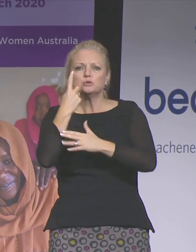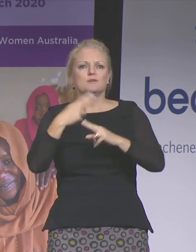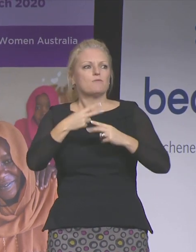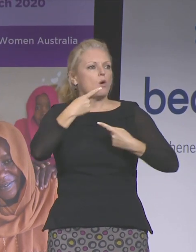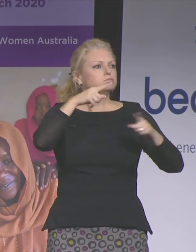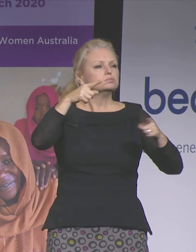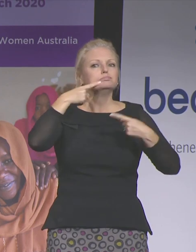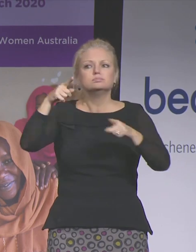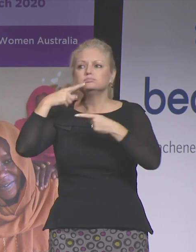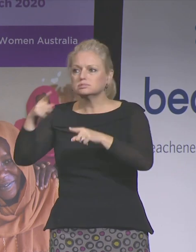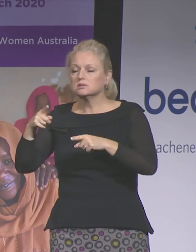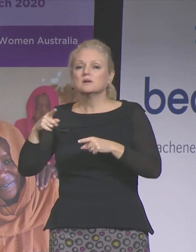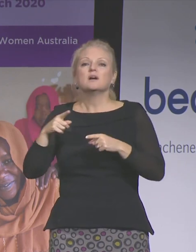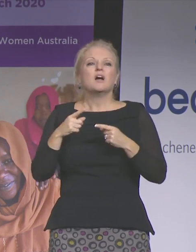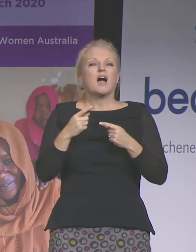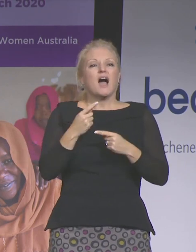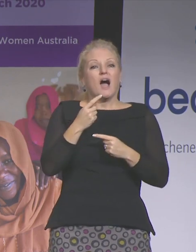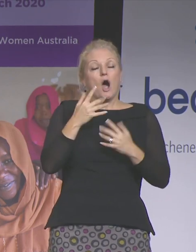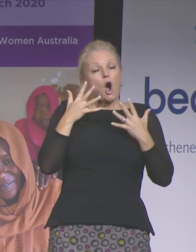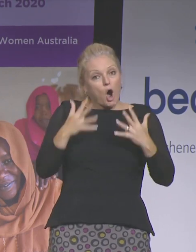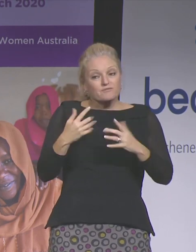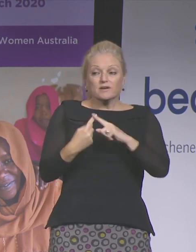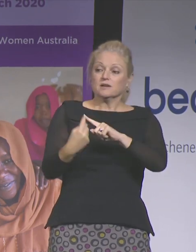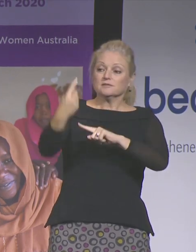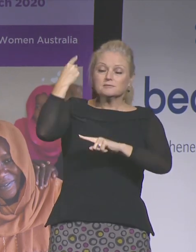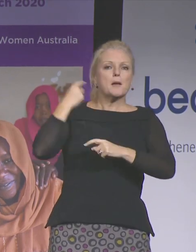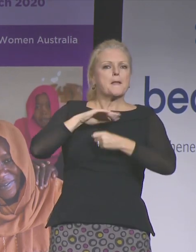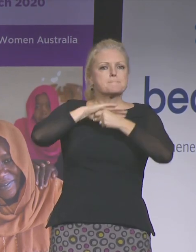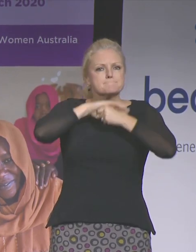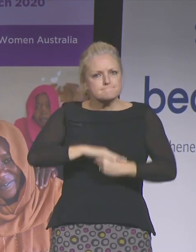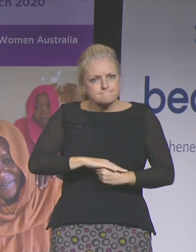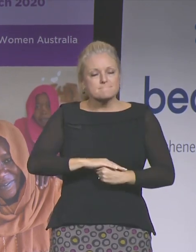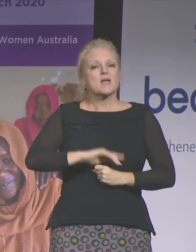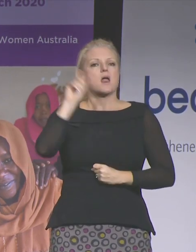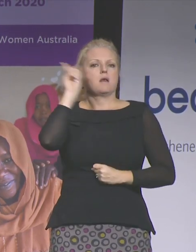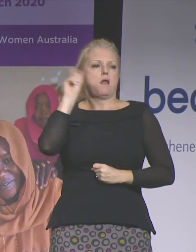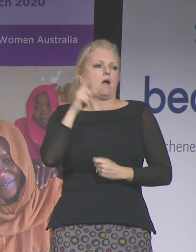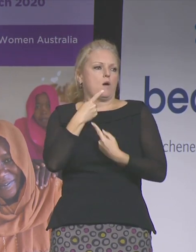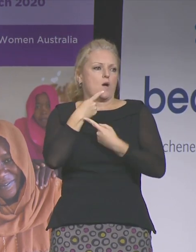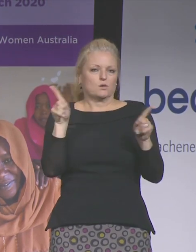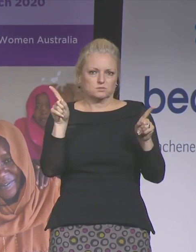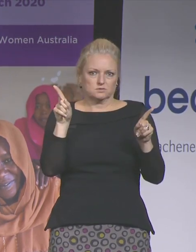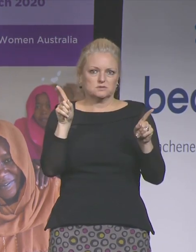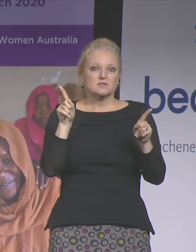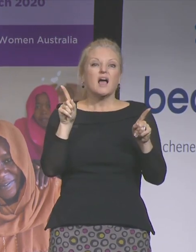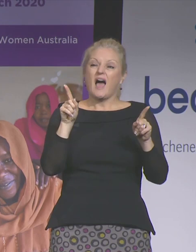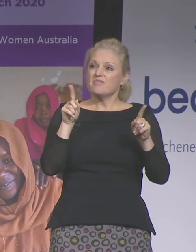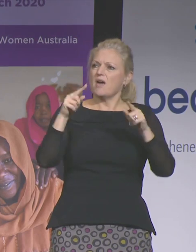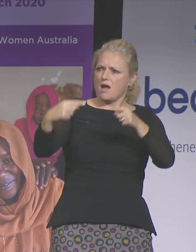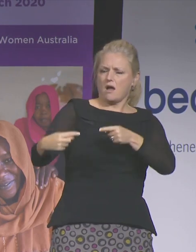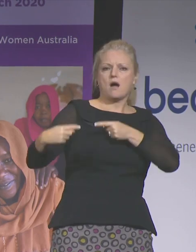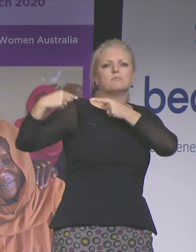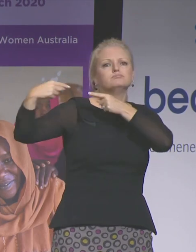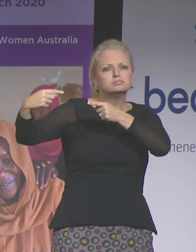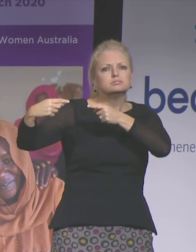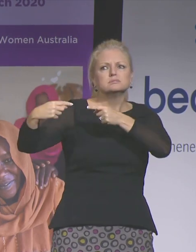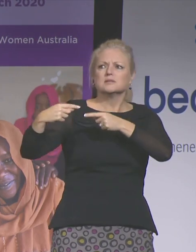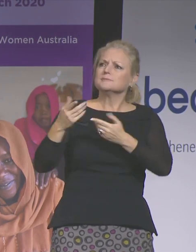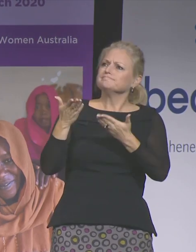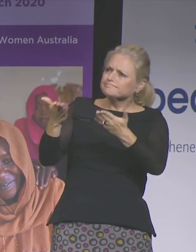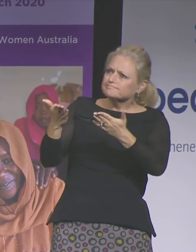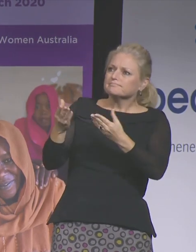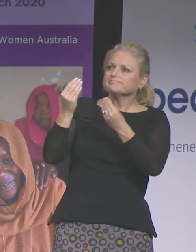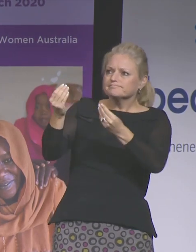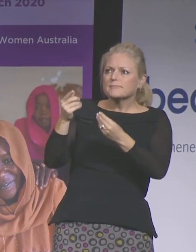buried in darkness. We are seeing them take on powerful forces, calling for accountability and